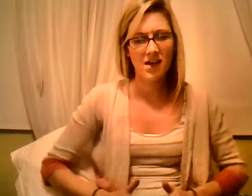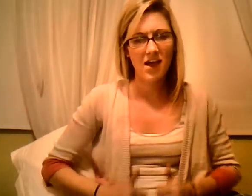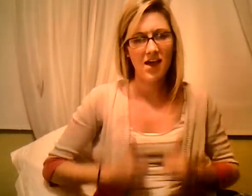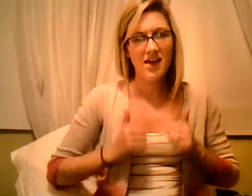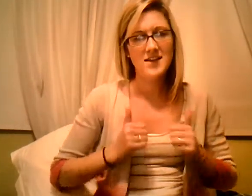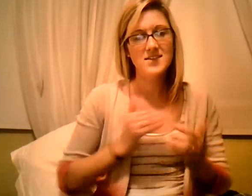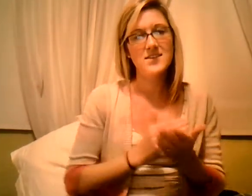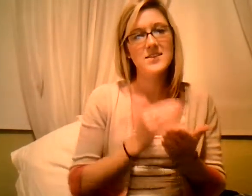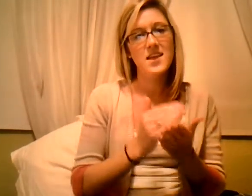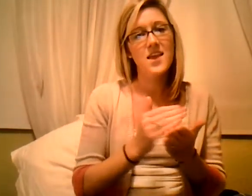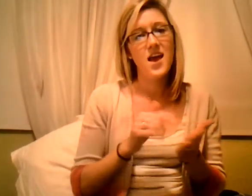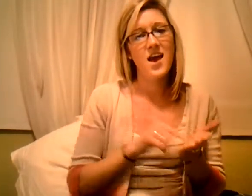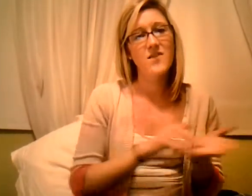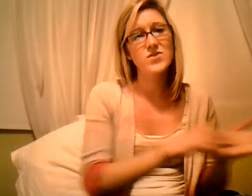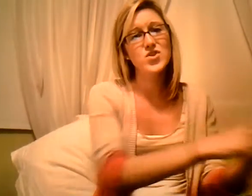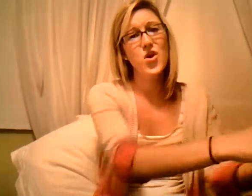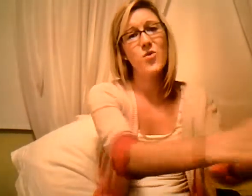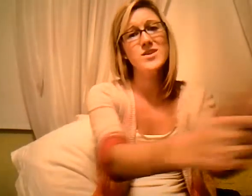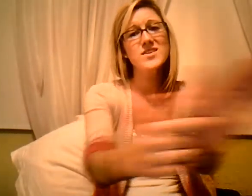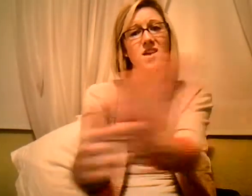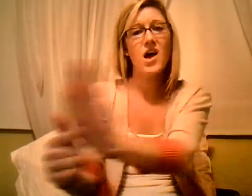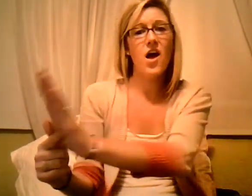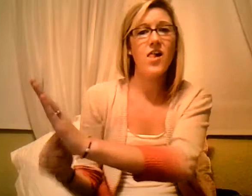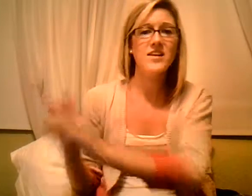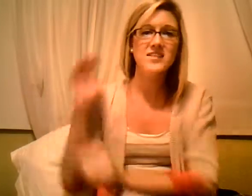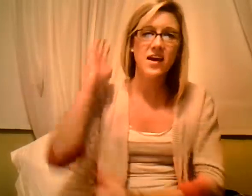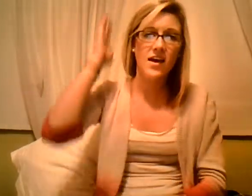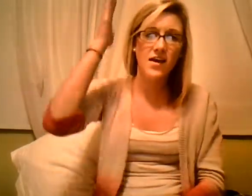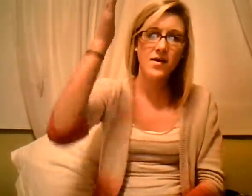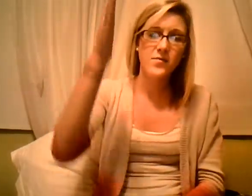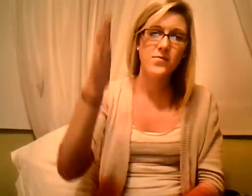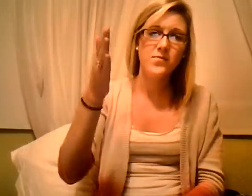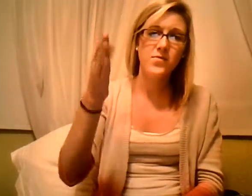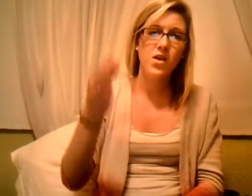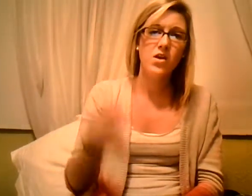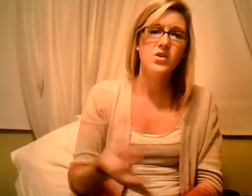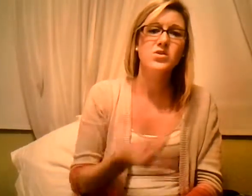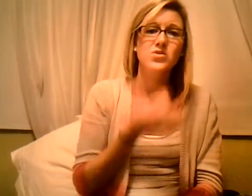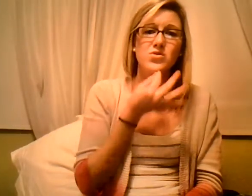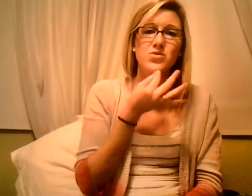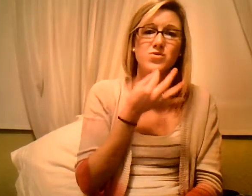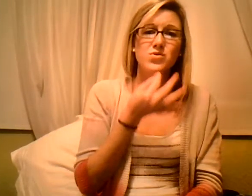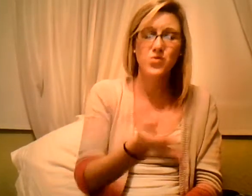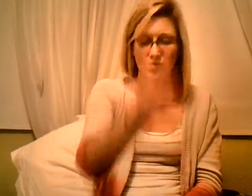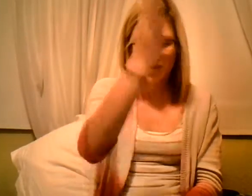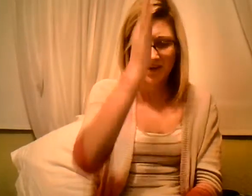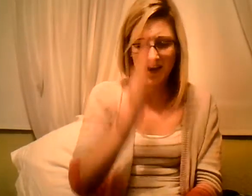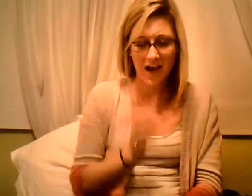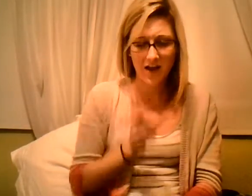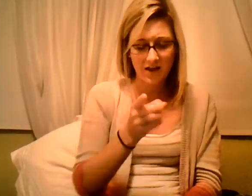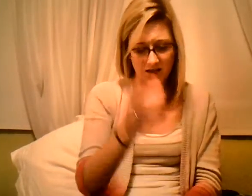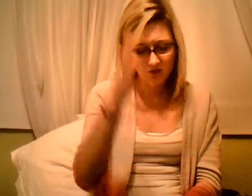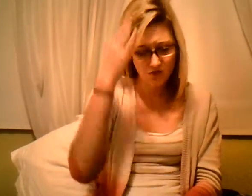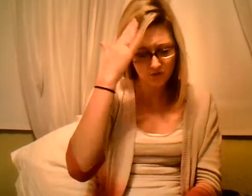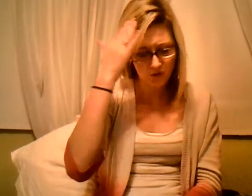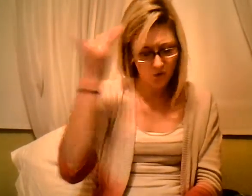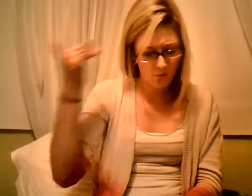Lessons of life show us all the time. Too soon, God'll let you know